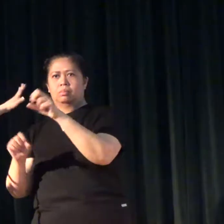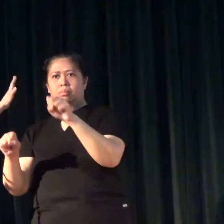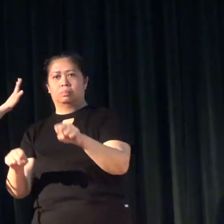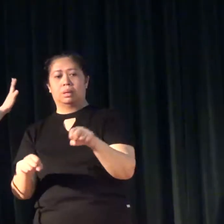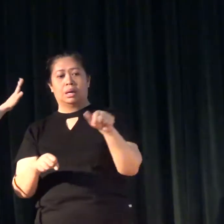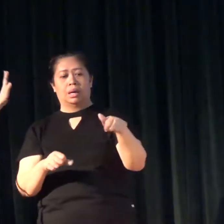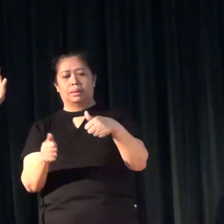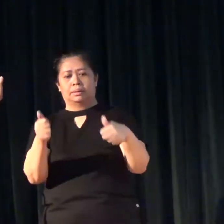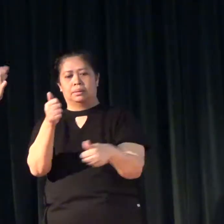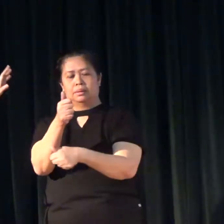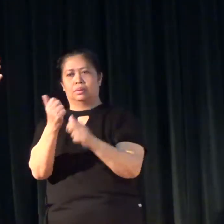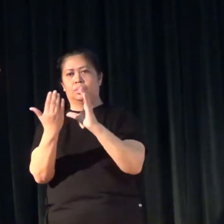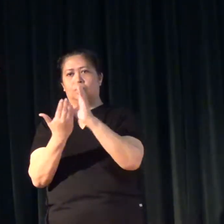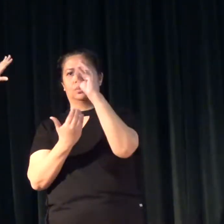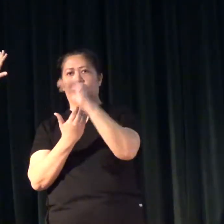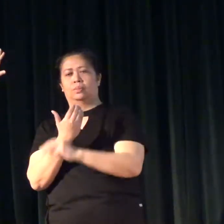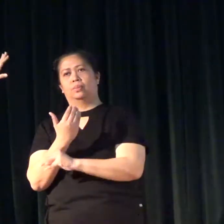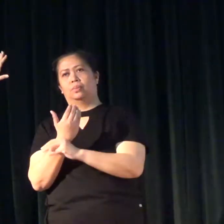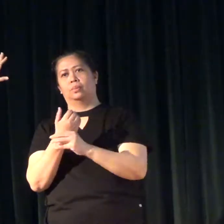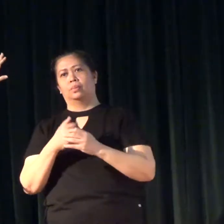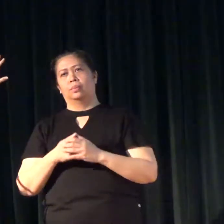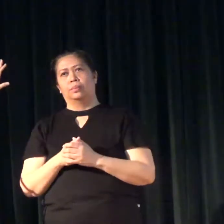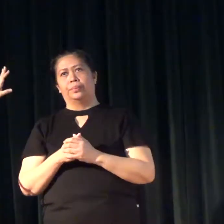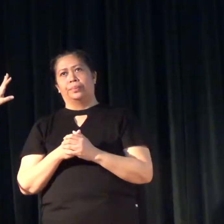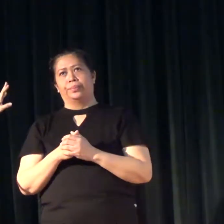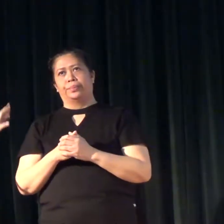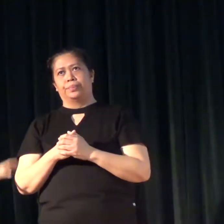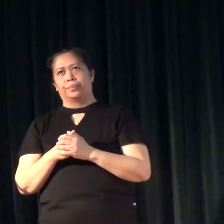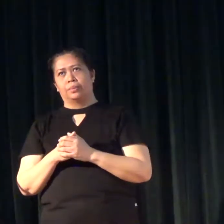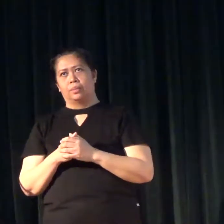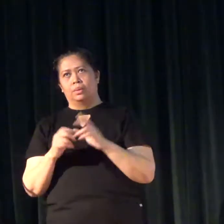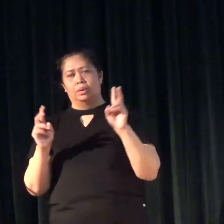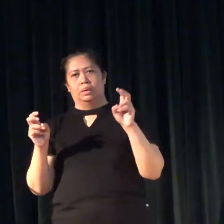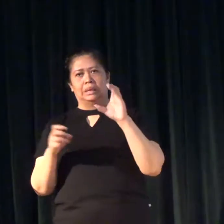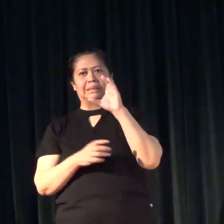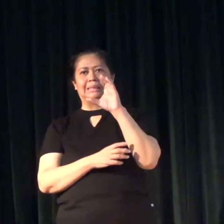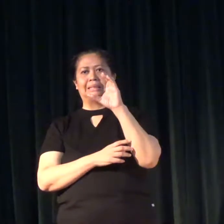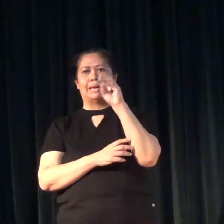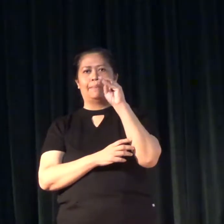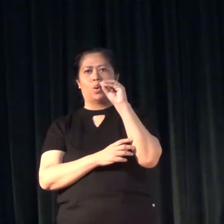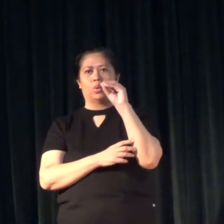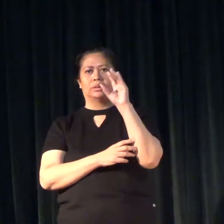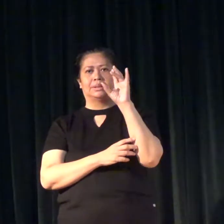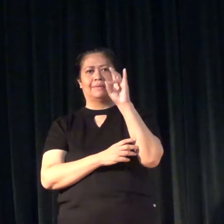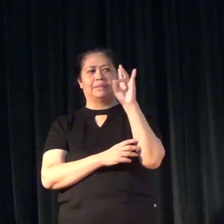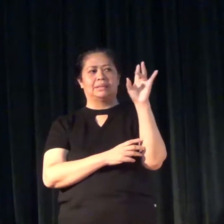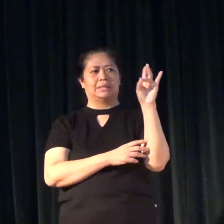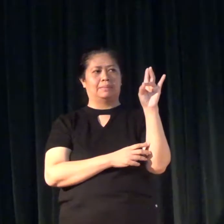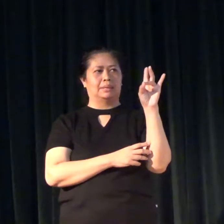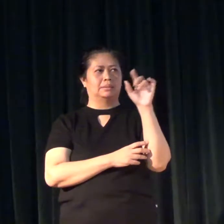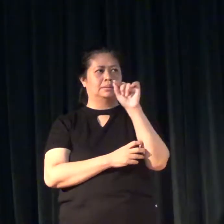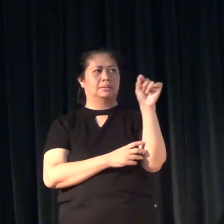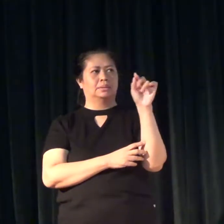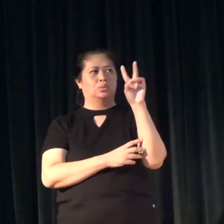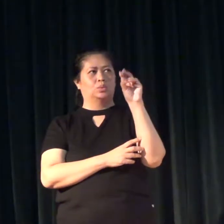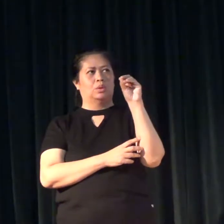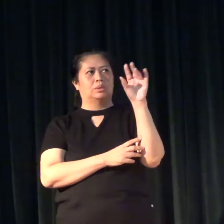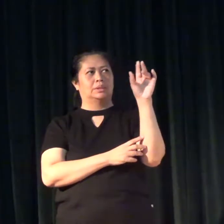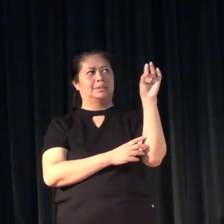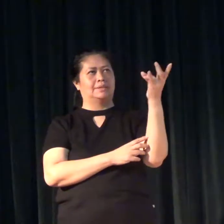Under this particular curriculum, is CMO 77 series of